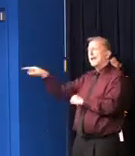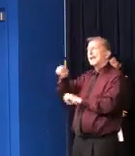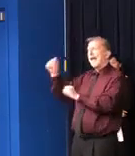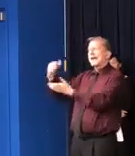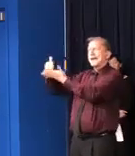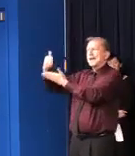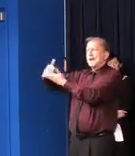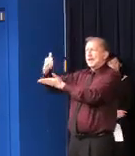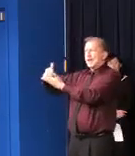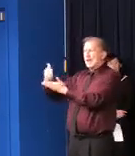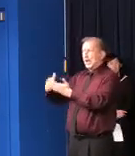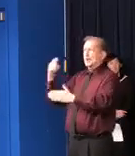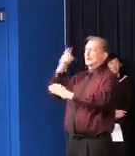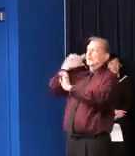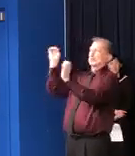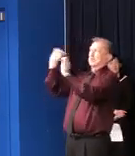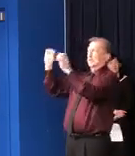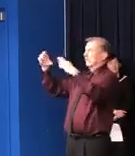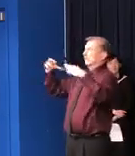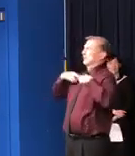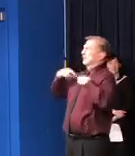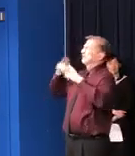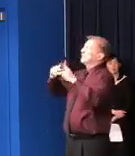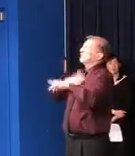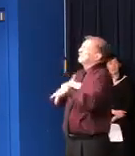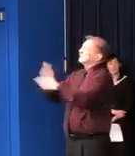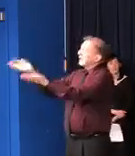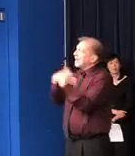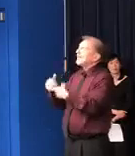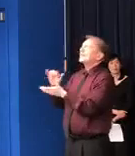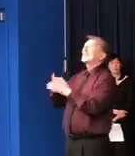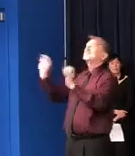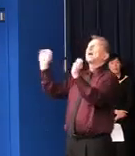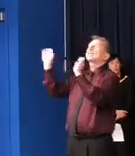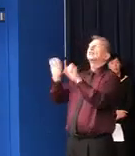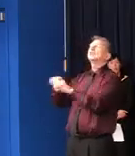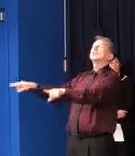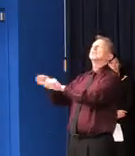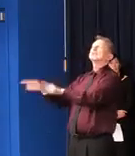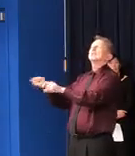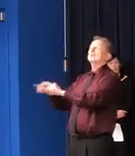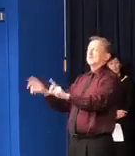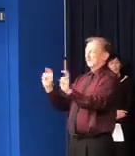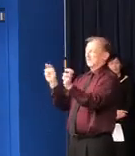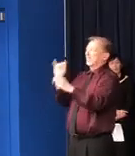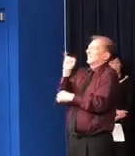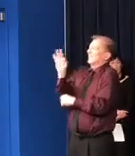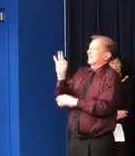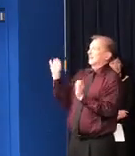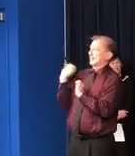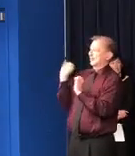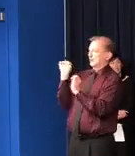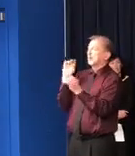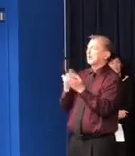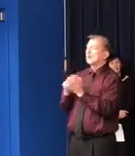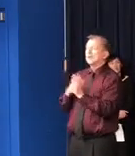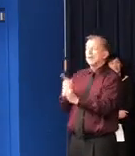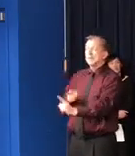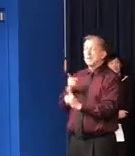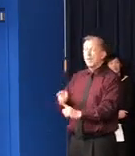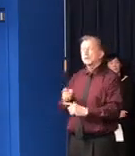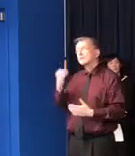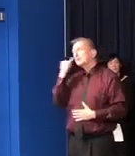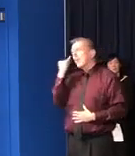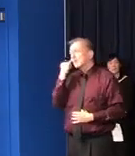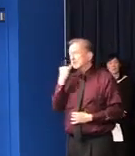effort. And I think in the emergency call-up, because this is really an emergency alert system, the idea is that if you had a